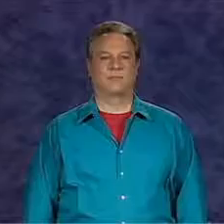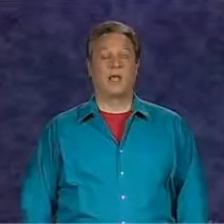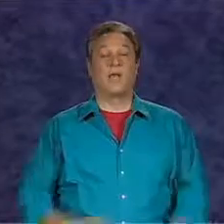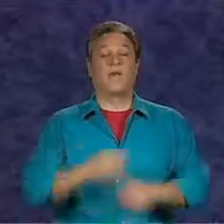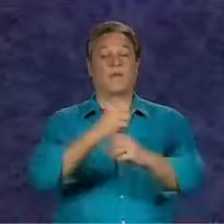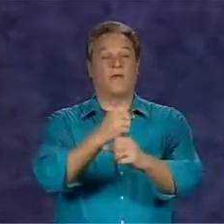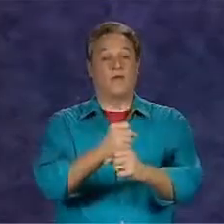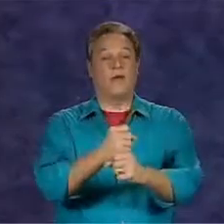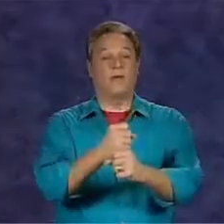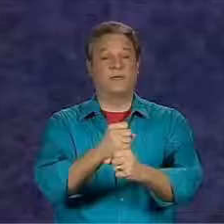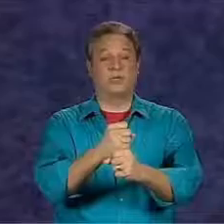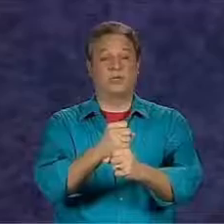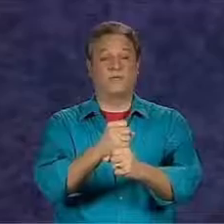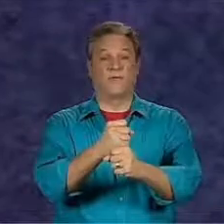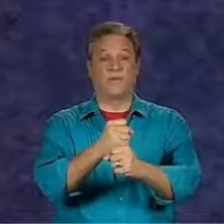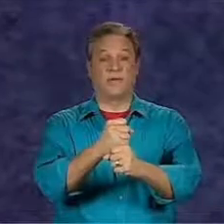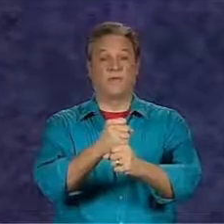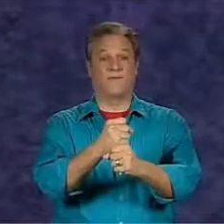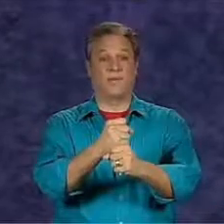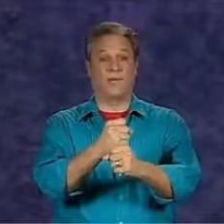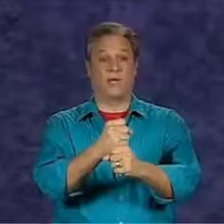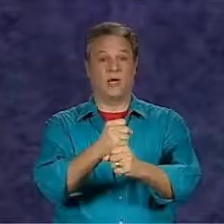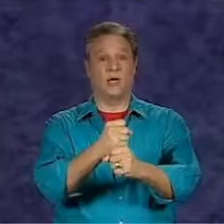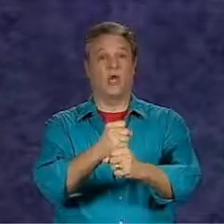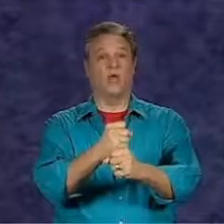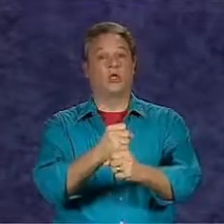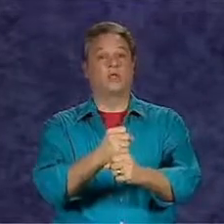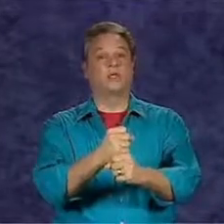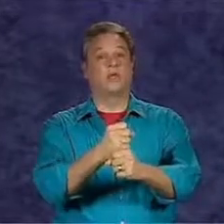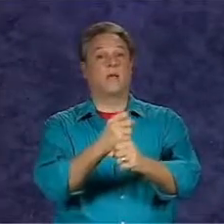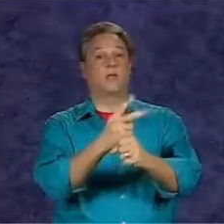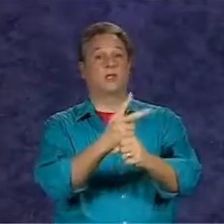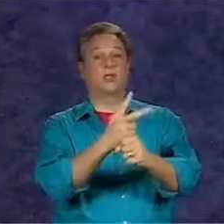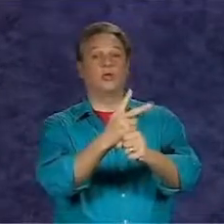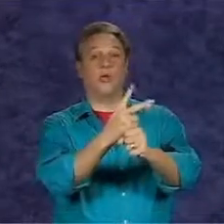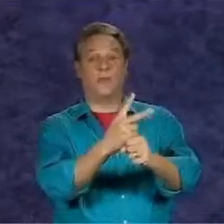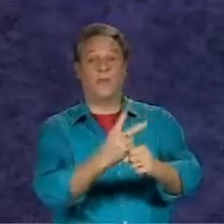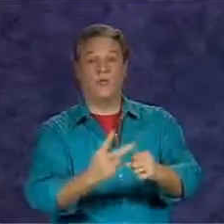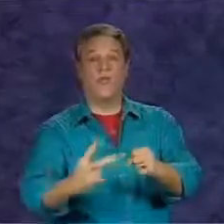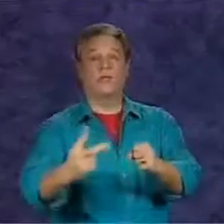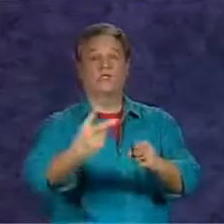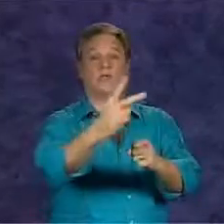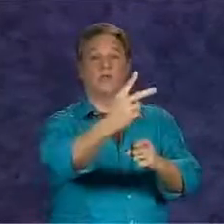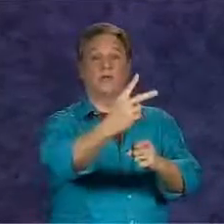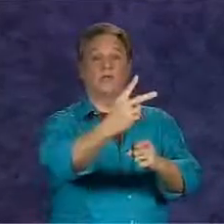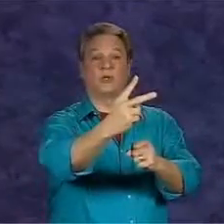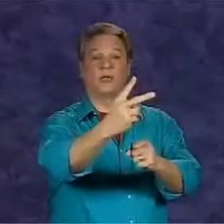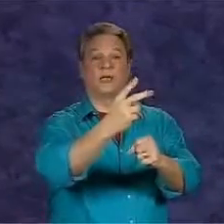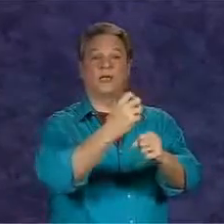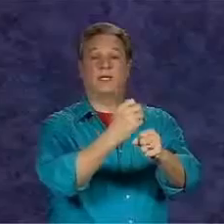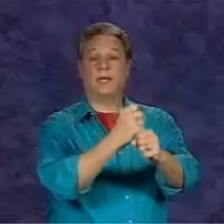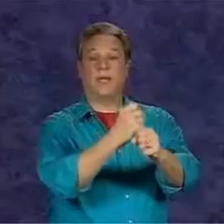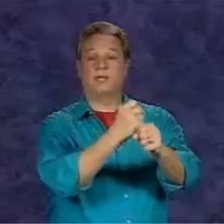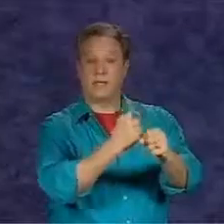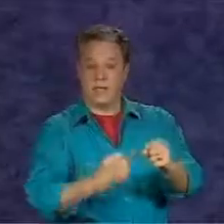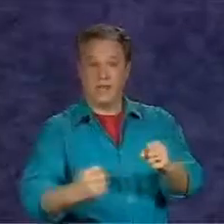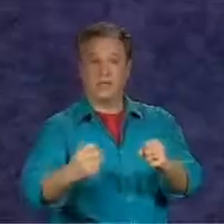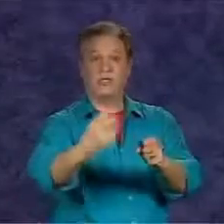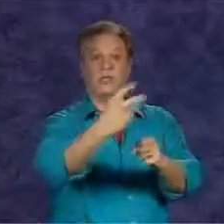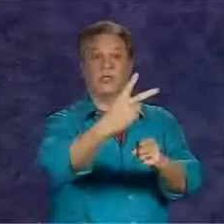From the final position for the sign for year, use the number two and move it into the future to indicate in two